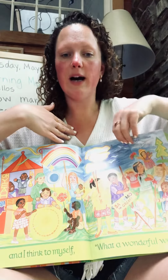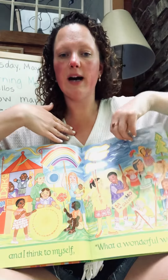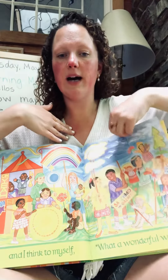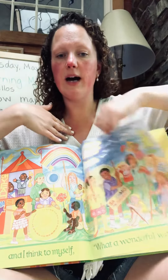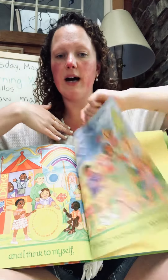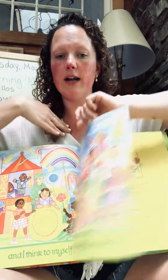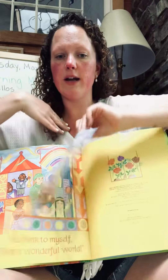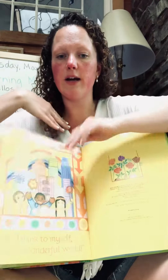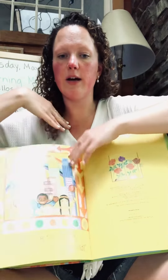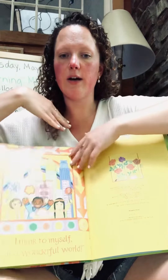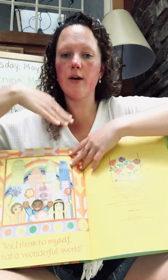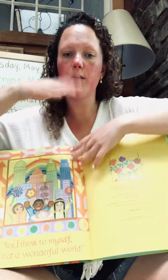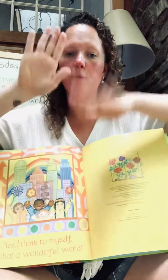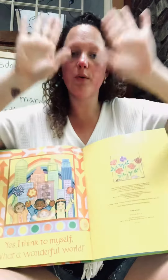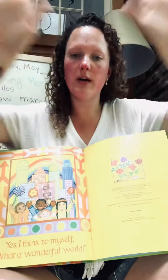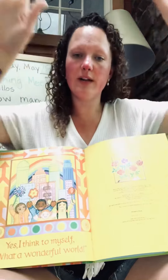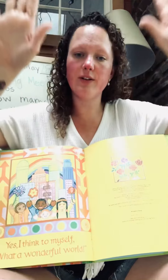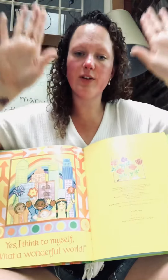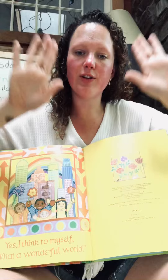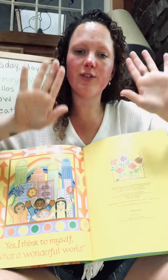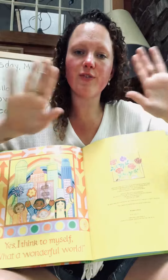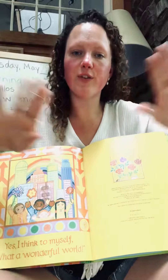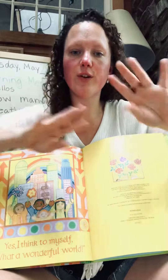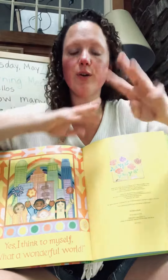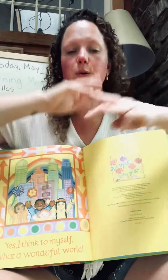a wonderful world.